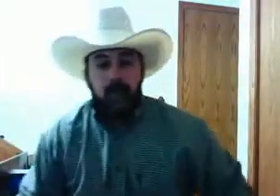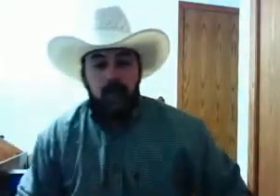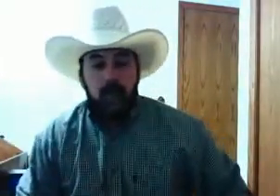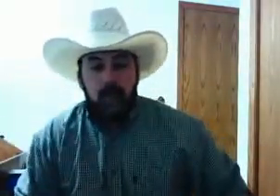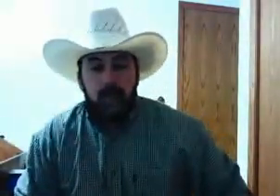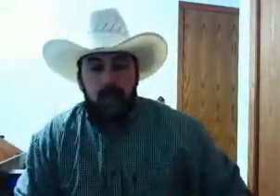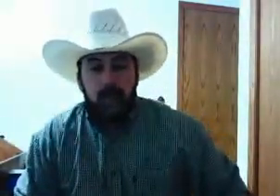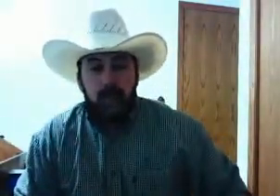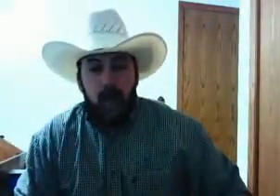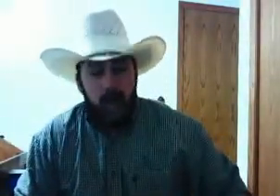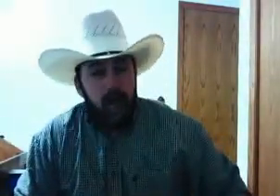Oh yeah.